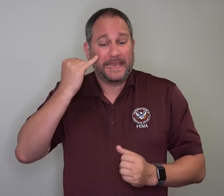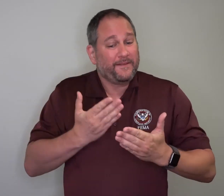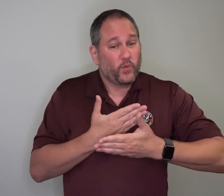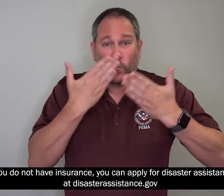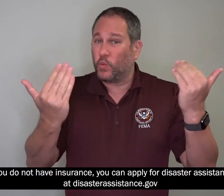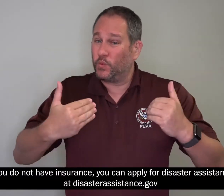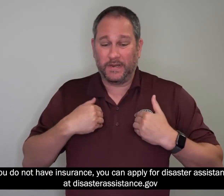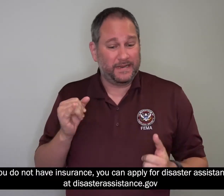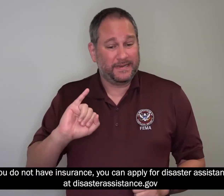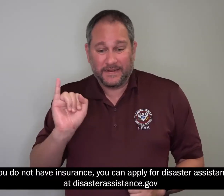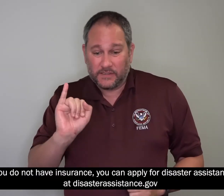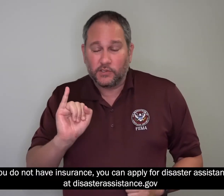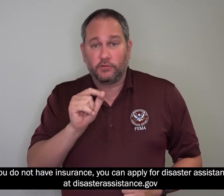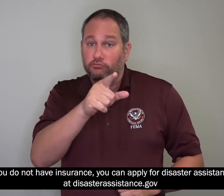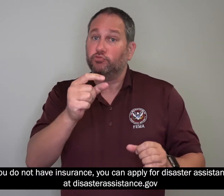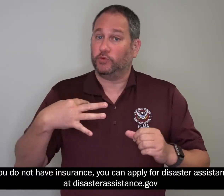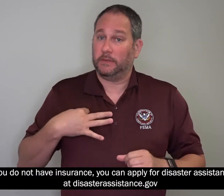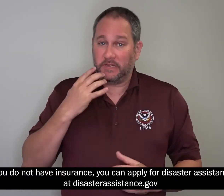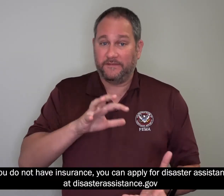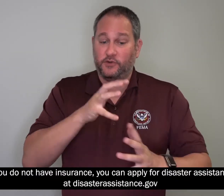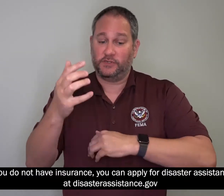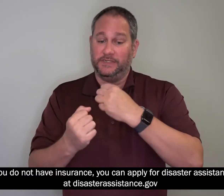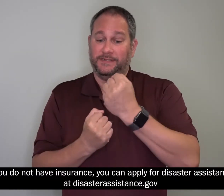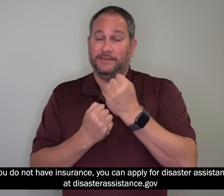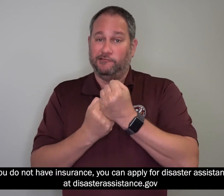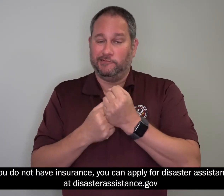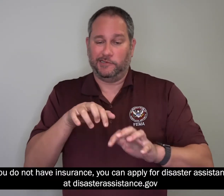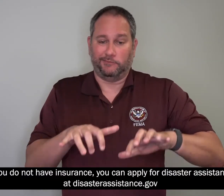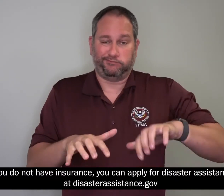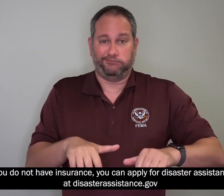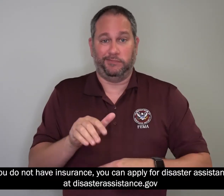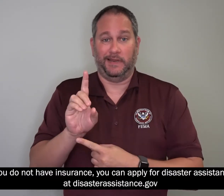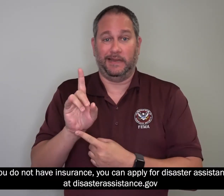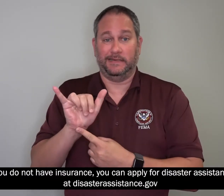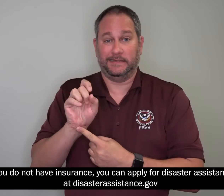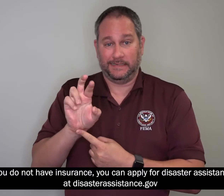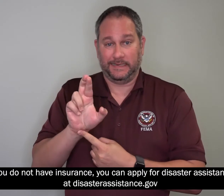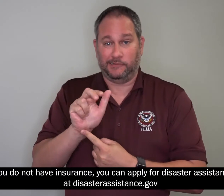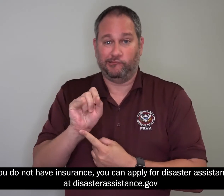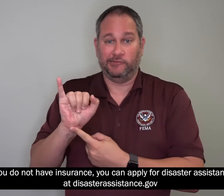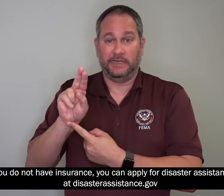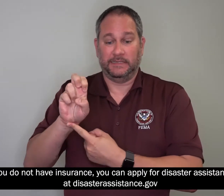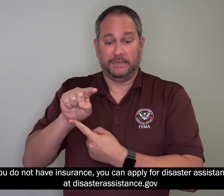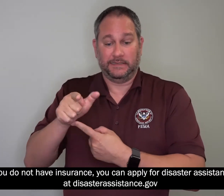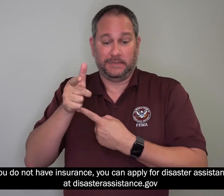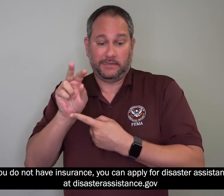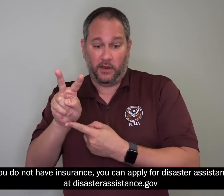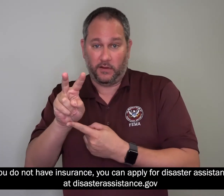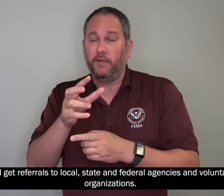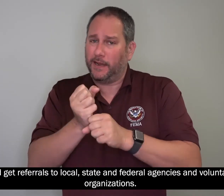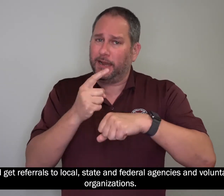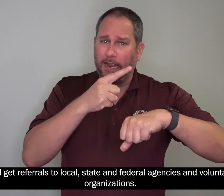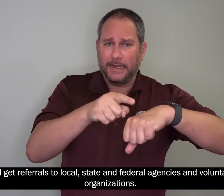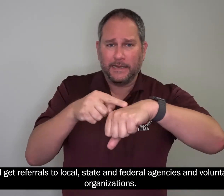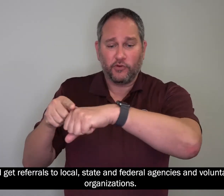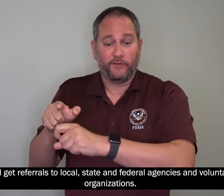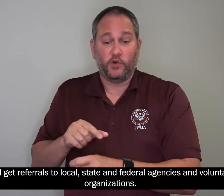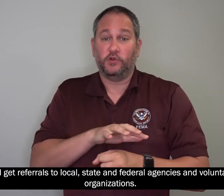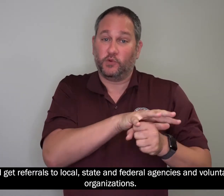If you do not have insurance, you can apply for disaster assistance at disasterassistance.gov and get referrals to